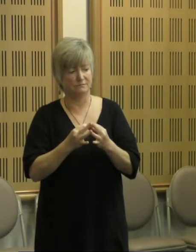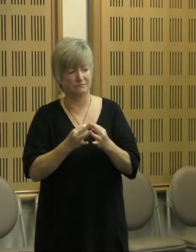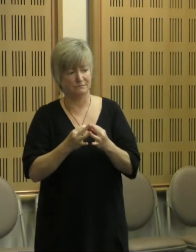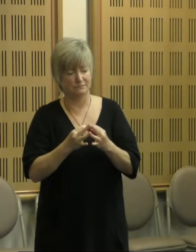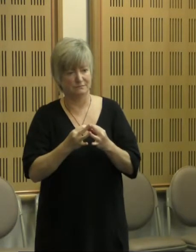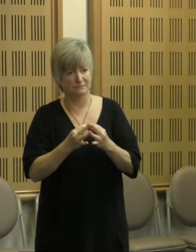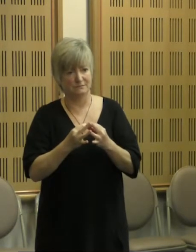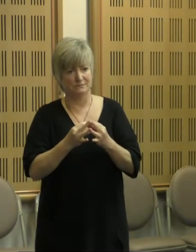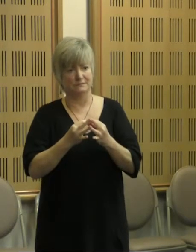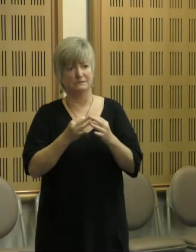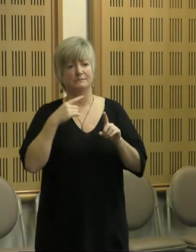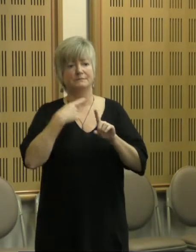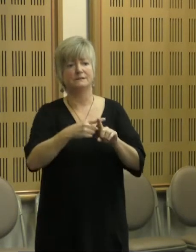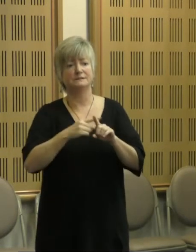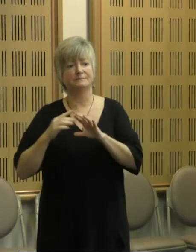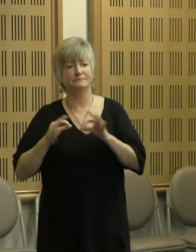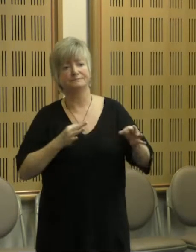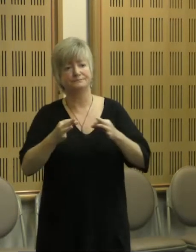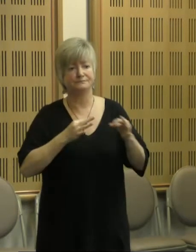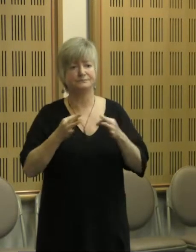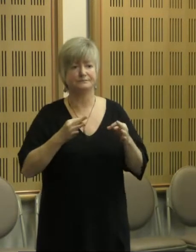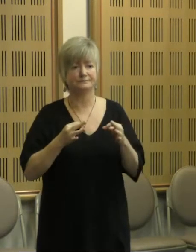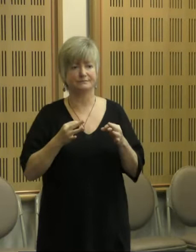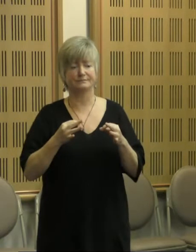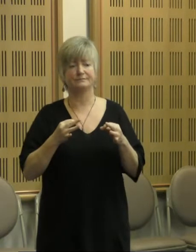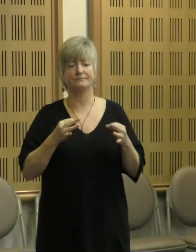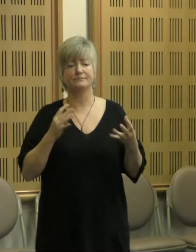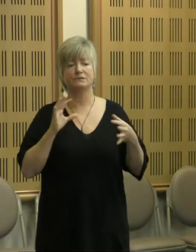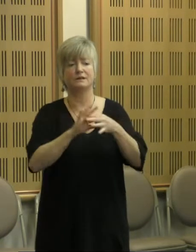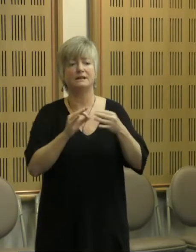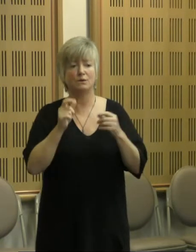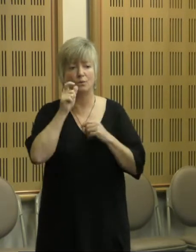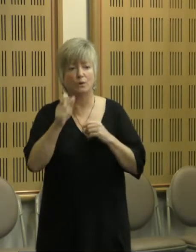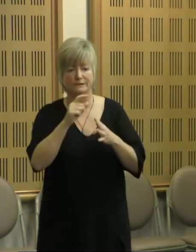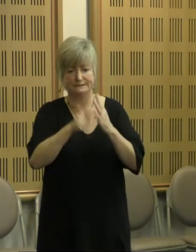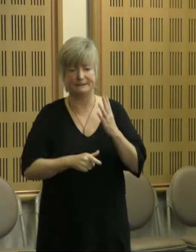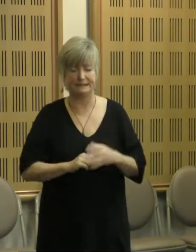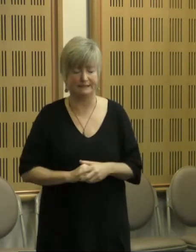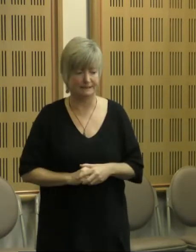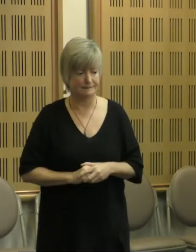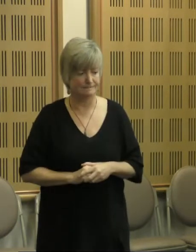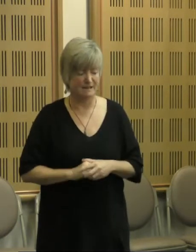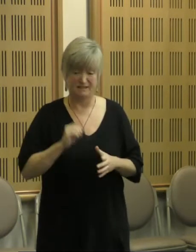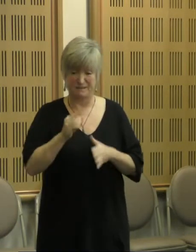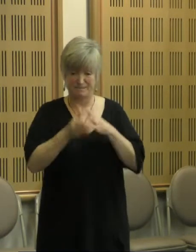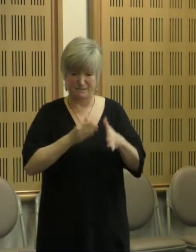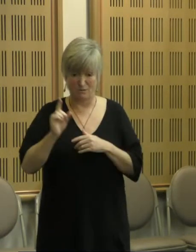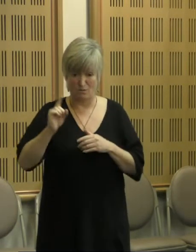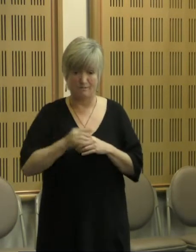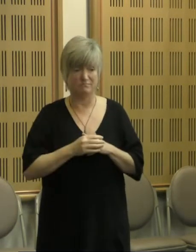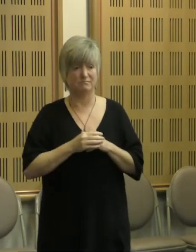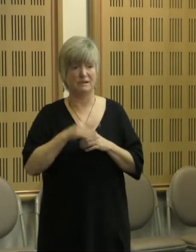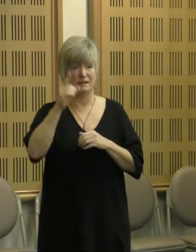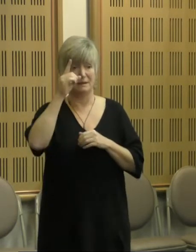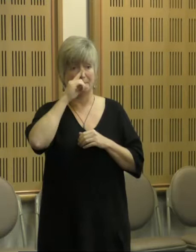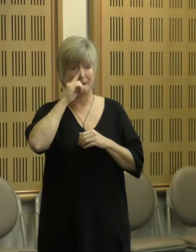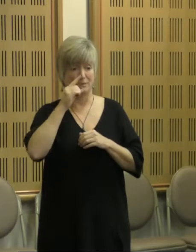meanings regarding the concept of disability. And so this means that there's people who don't identify